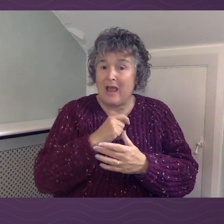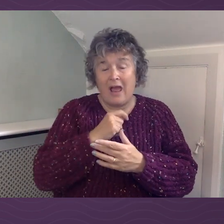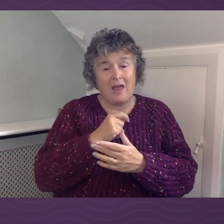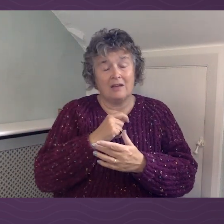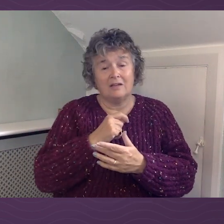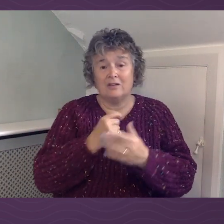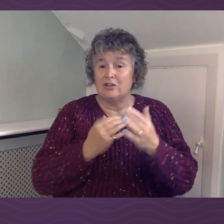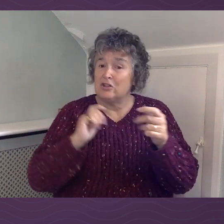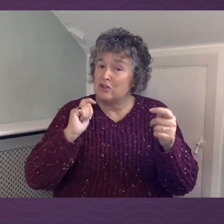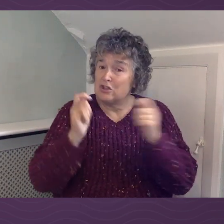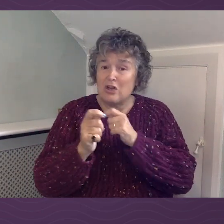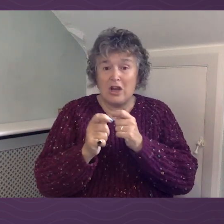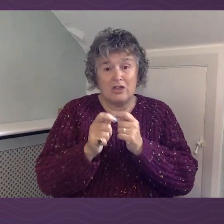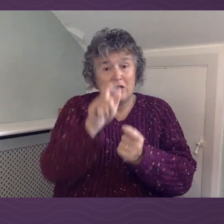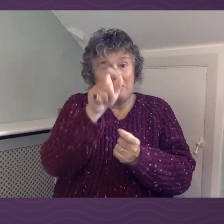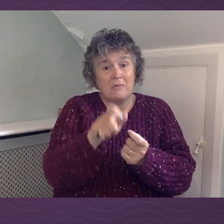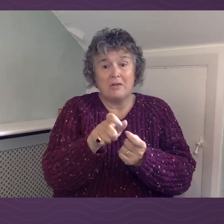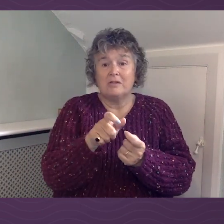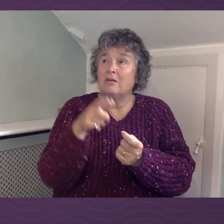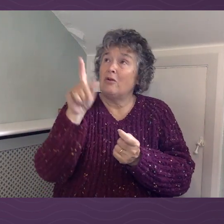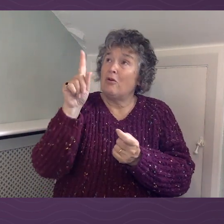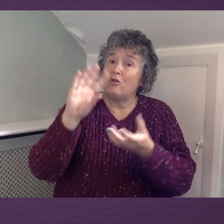you to be through Jesus.